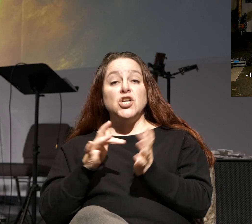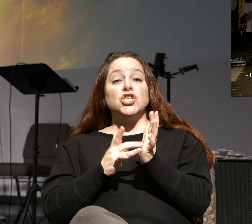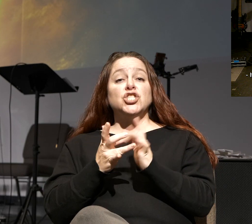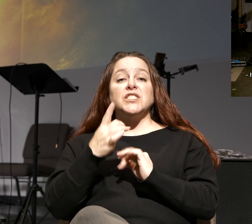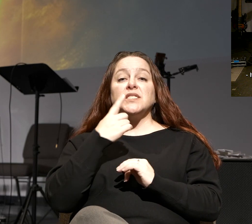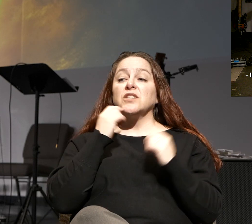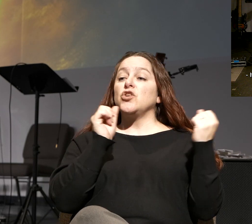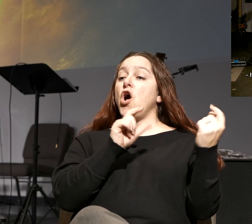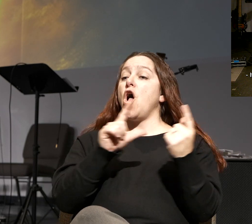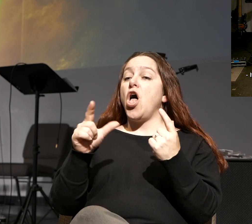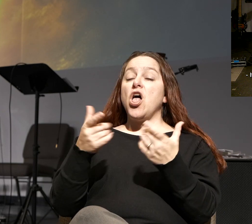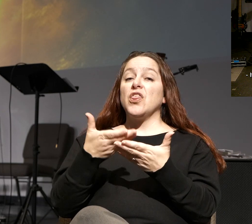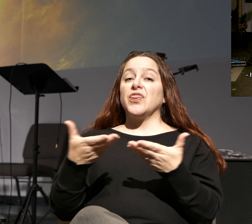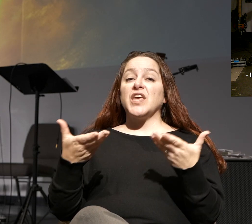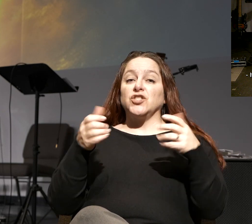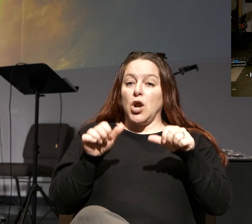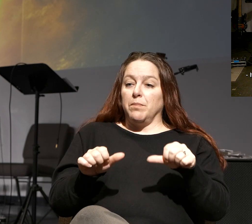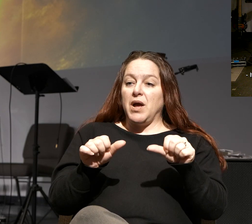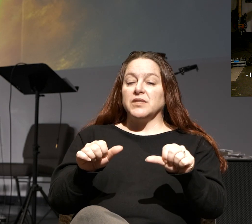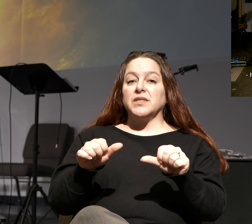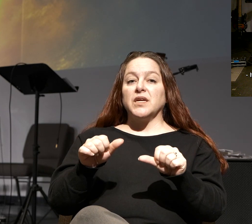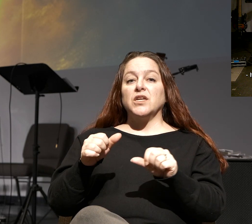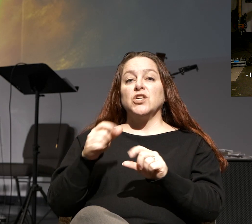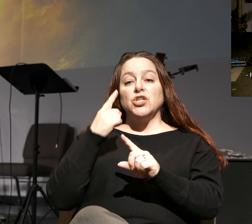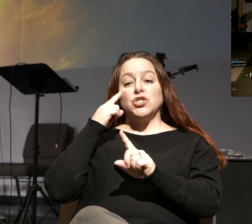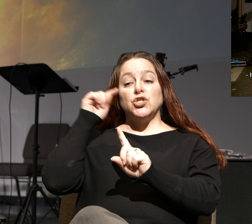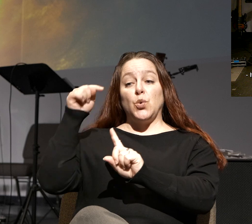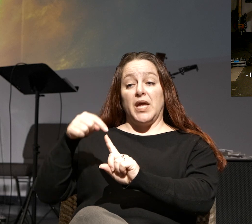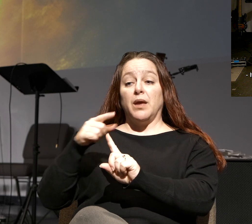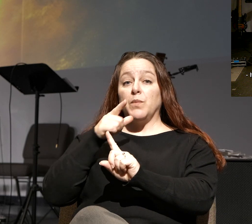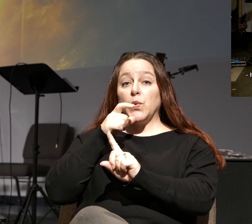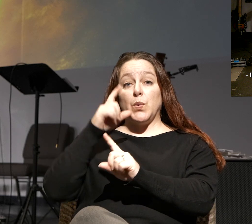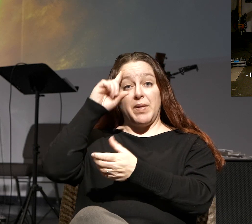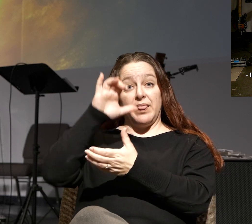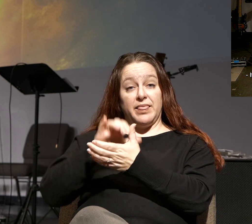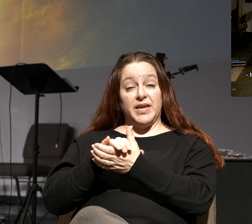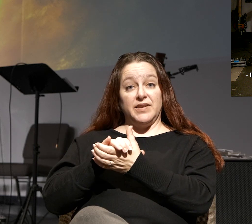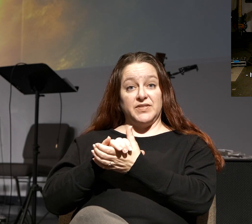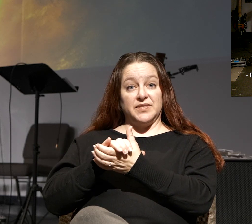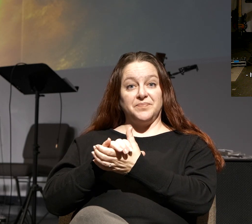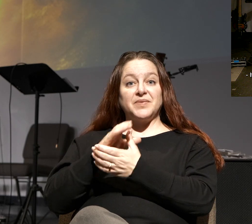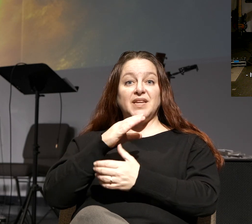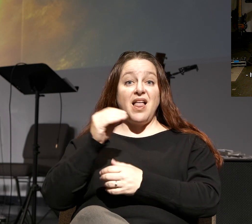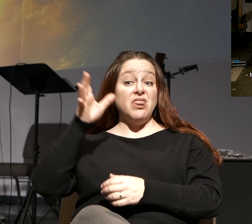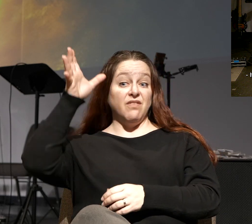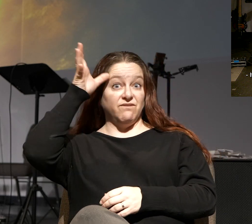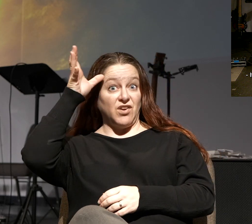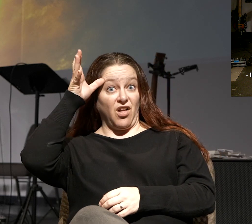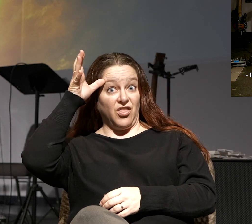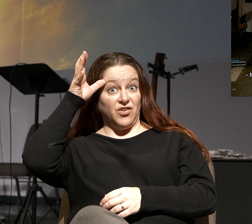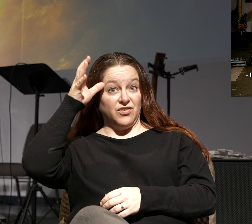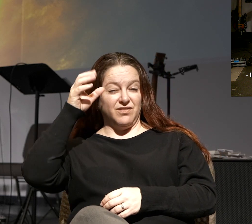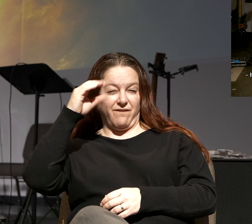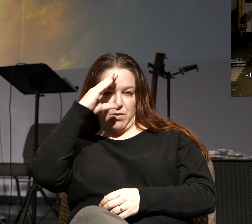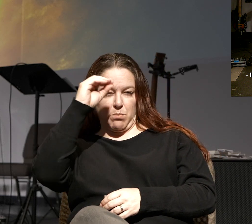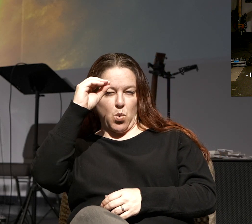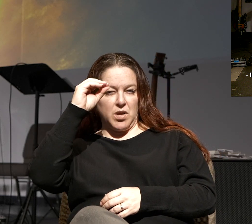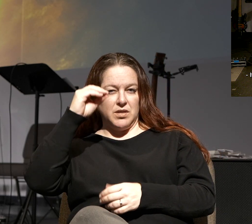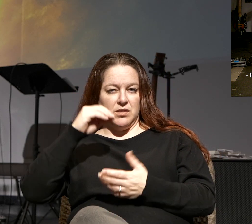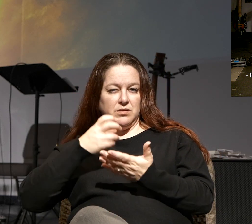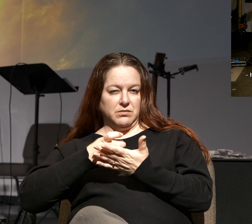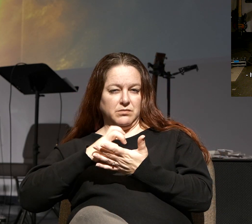says, all things are possible to him who believes. And the father of this son who